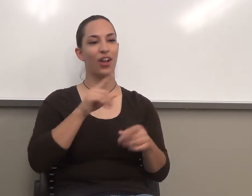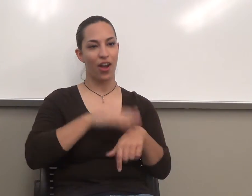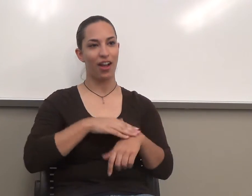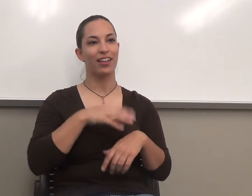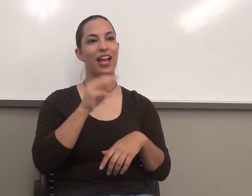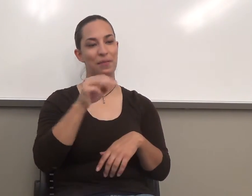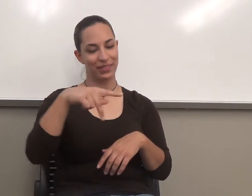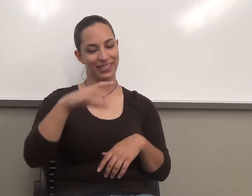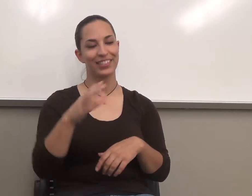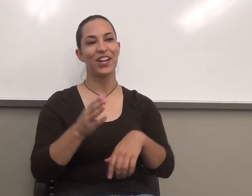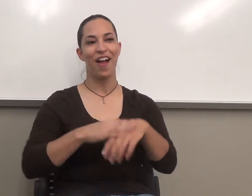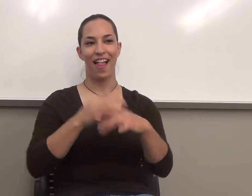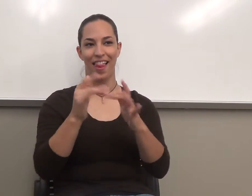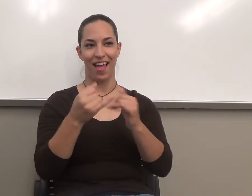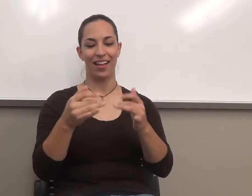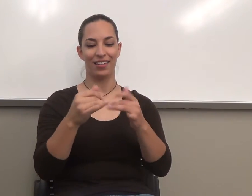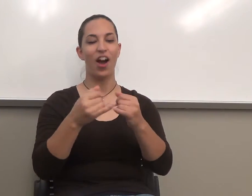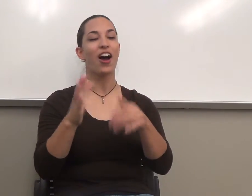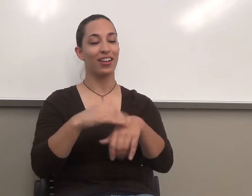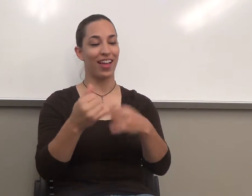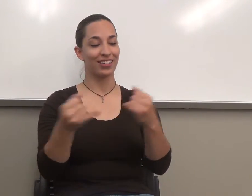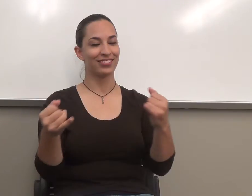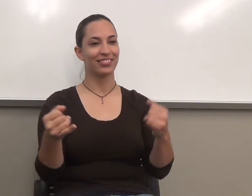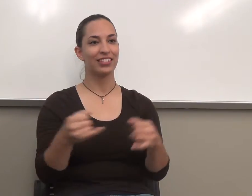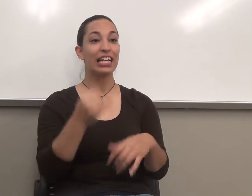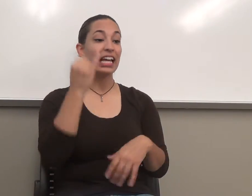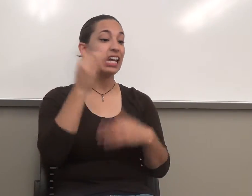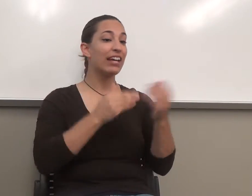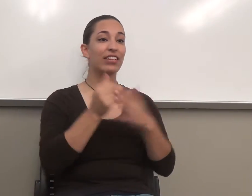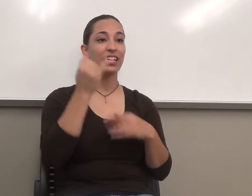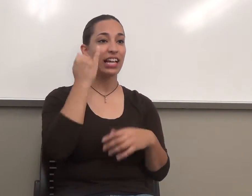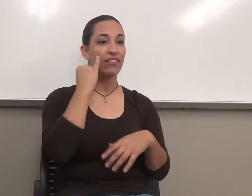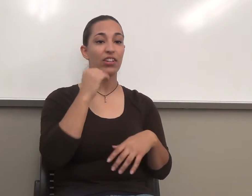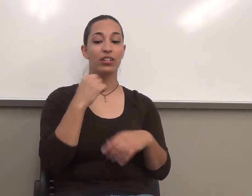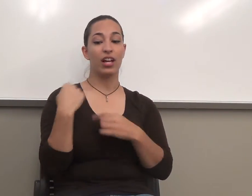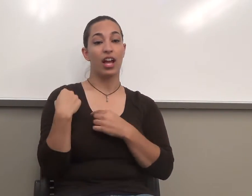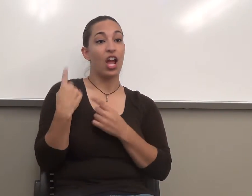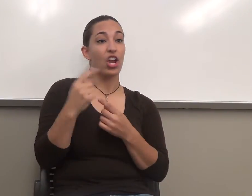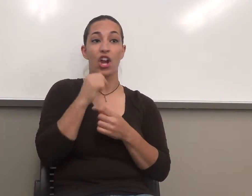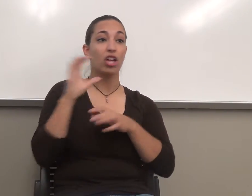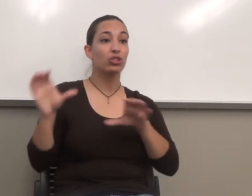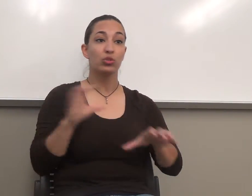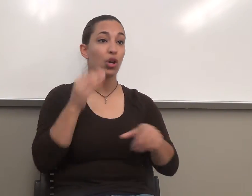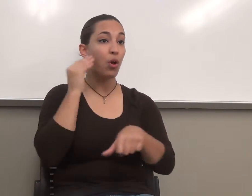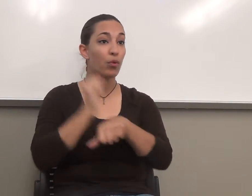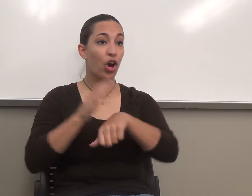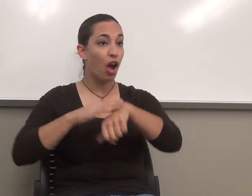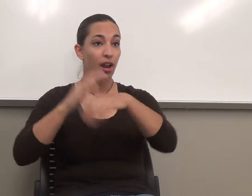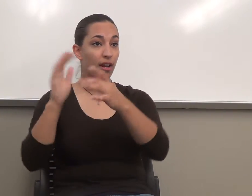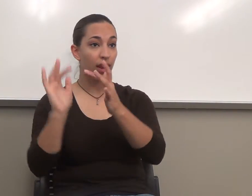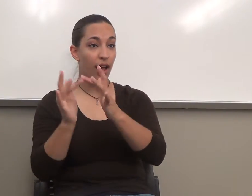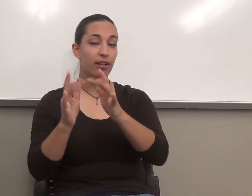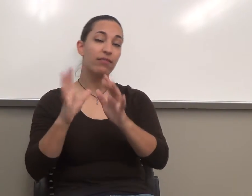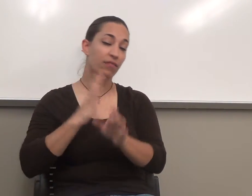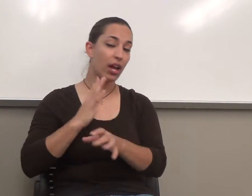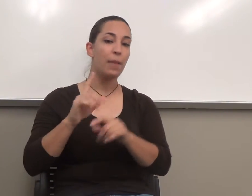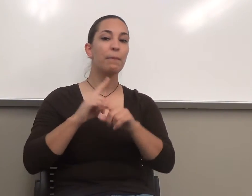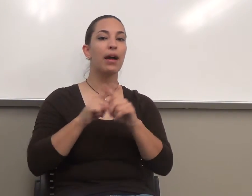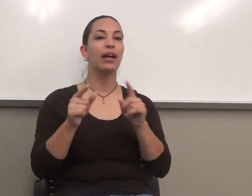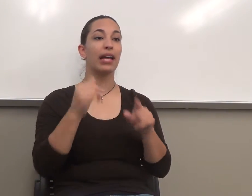Even if you're not actually doing homework online, you need to print it out, if you're doing it by hand, and do it